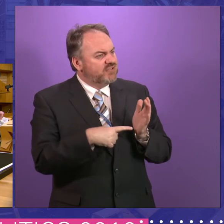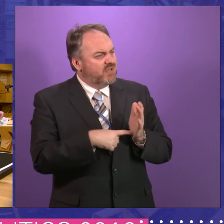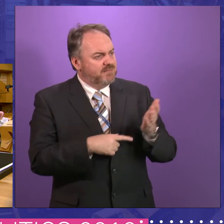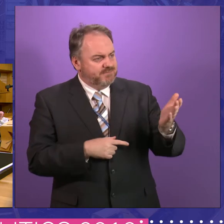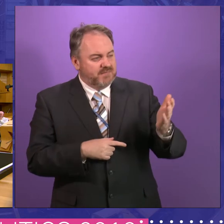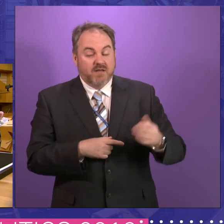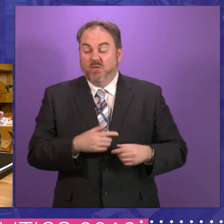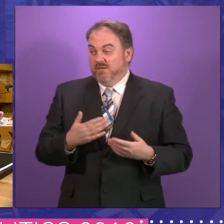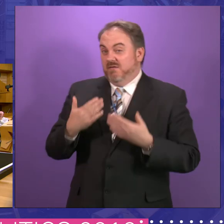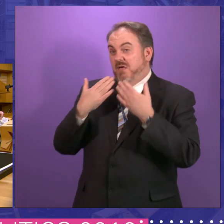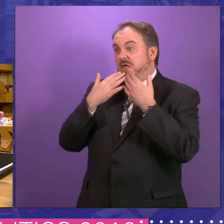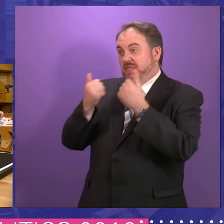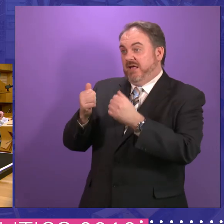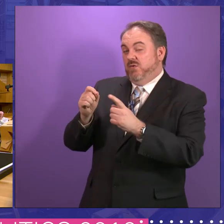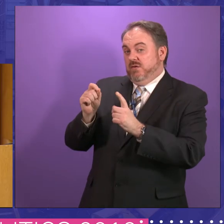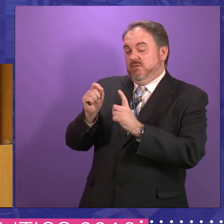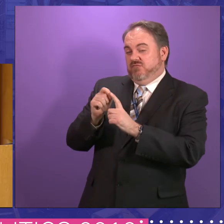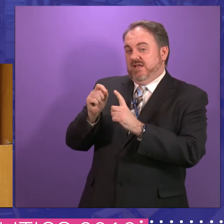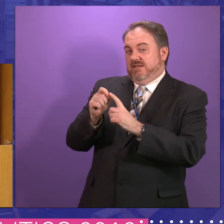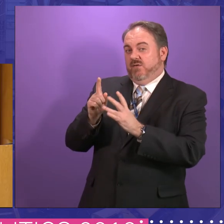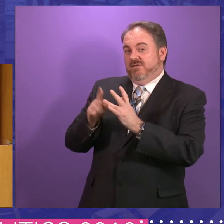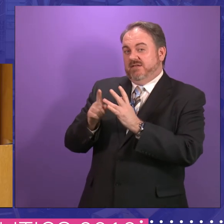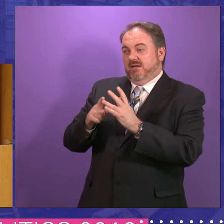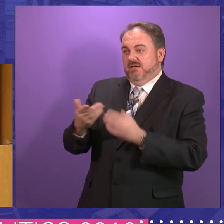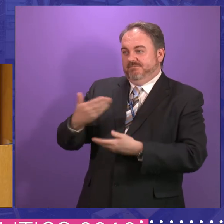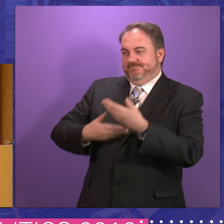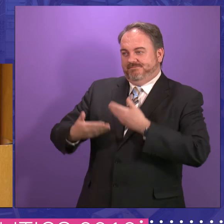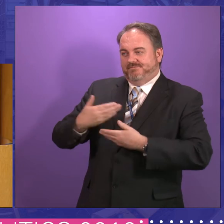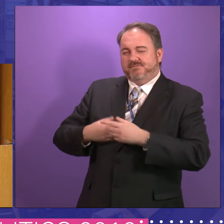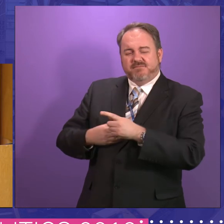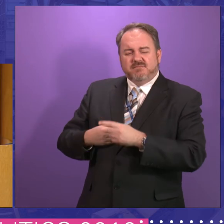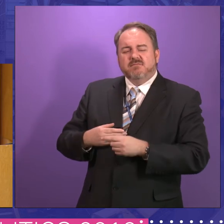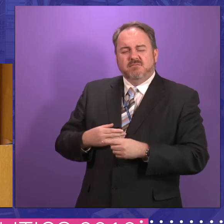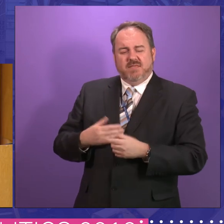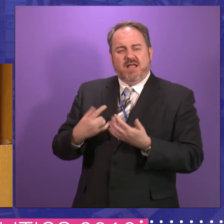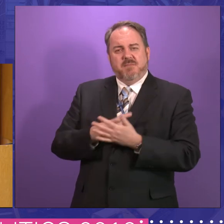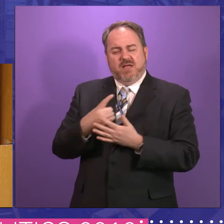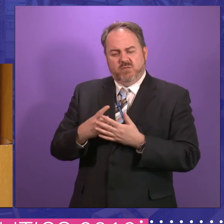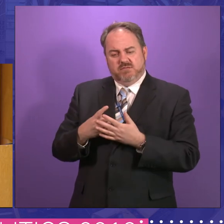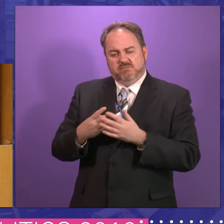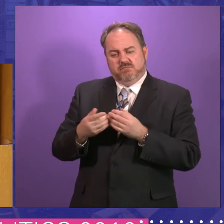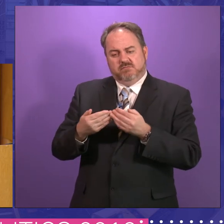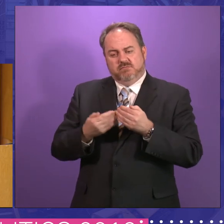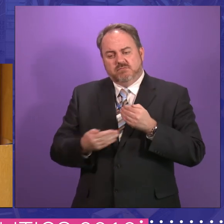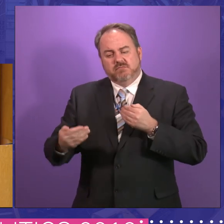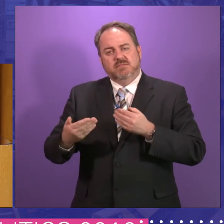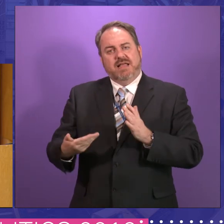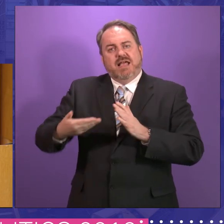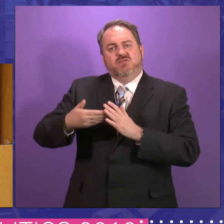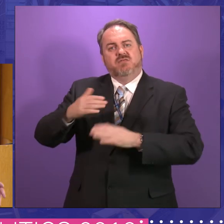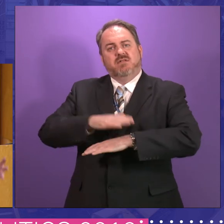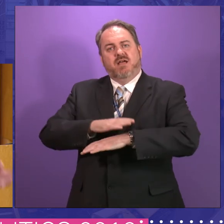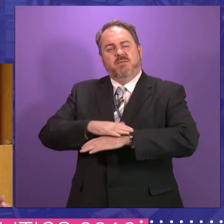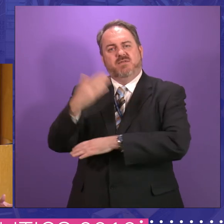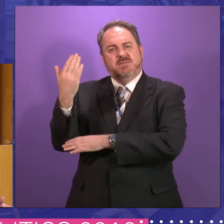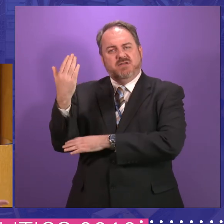Officer, the, um, the difficulties of extending speeches and also to hold to the principle that the